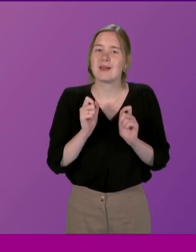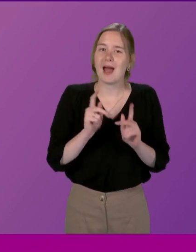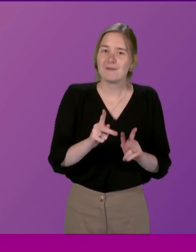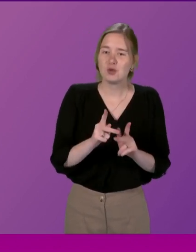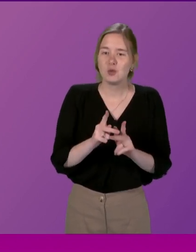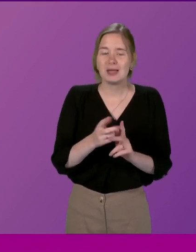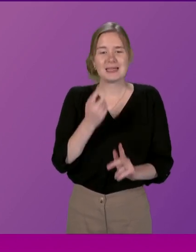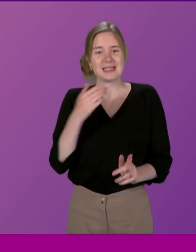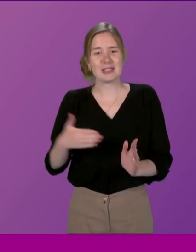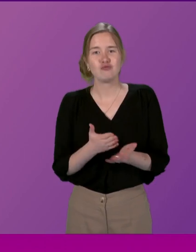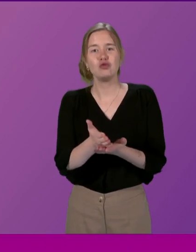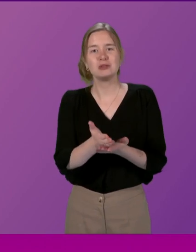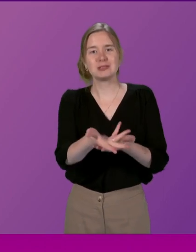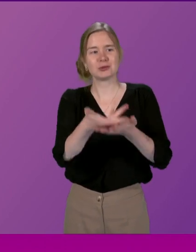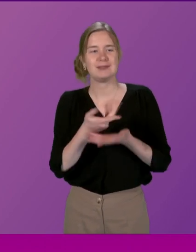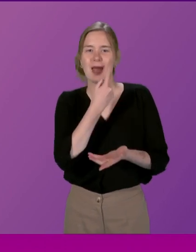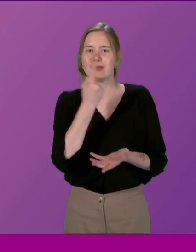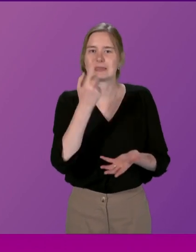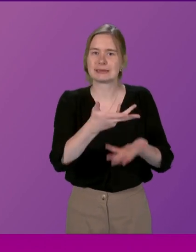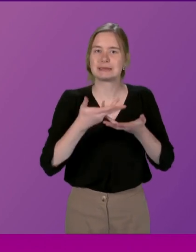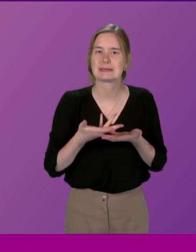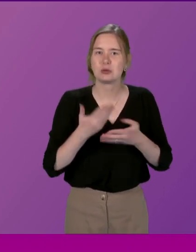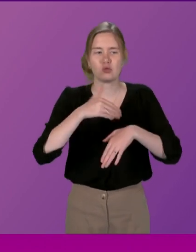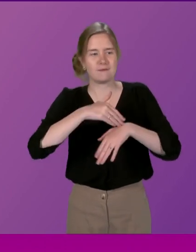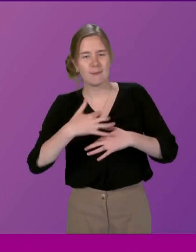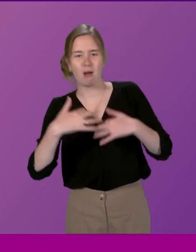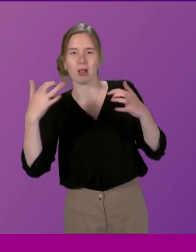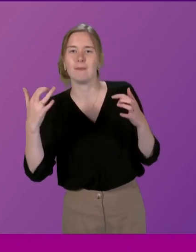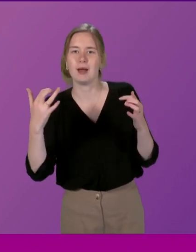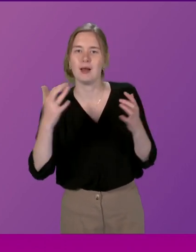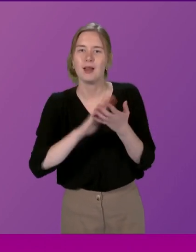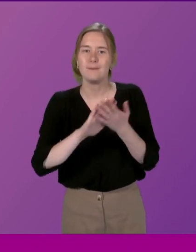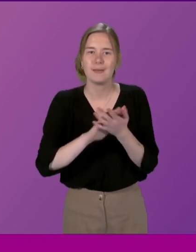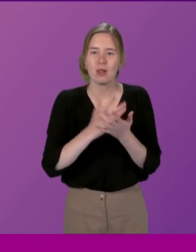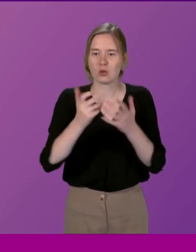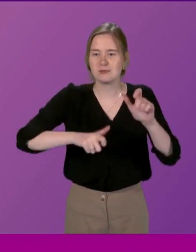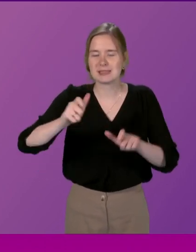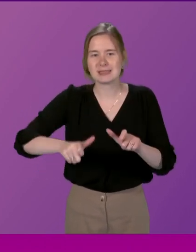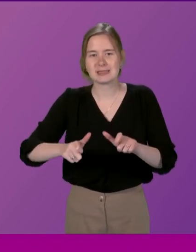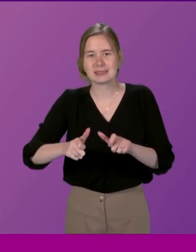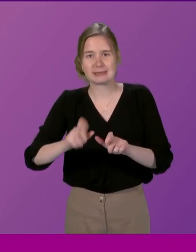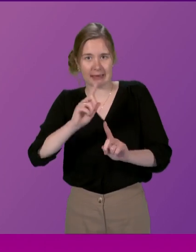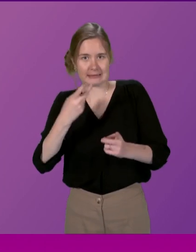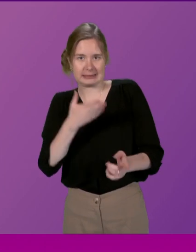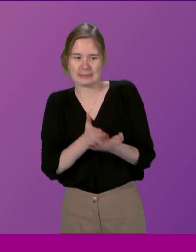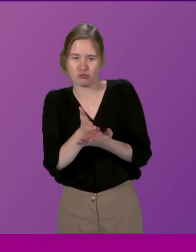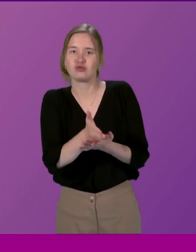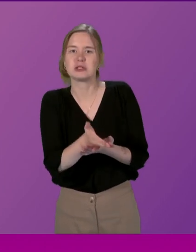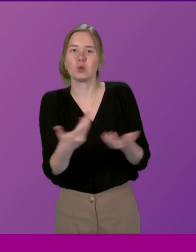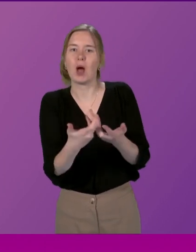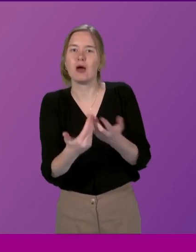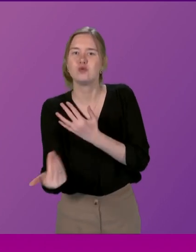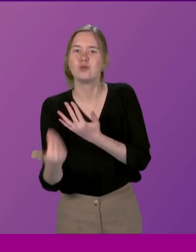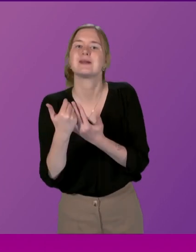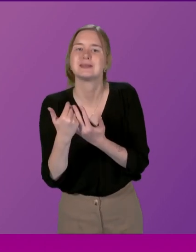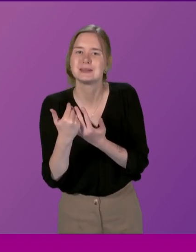a route to be able to give evidence to this Parliament or to affect this Parliament that perhaps many of our citizens currently can't see Martin Whitfield